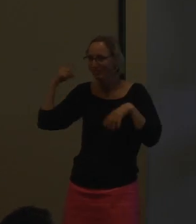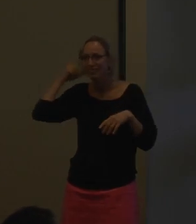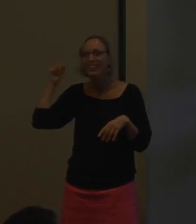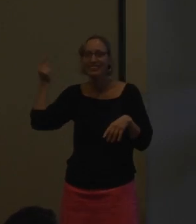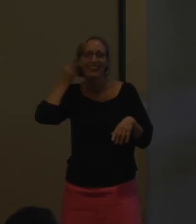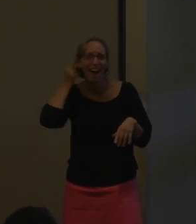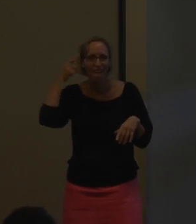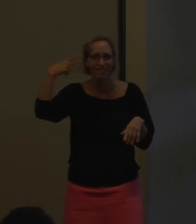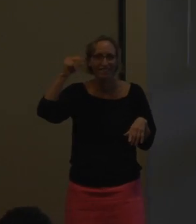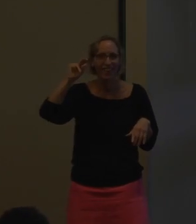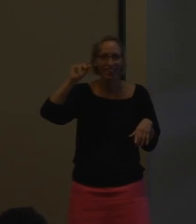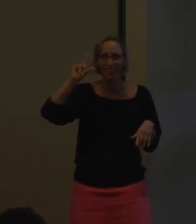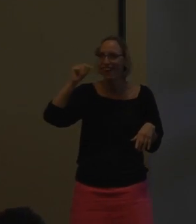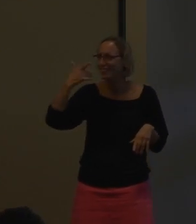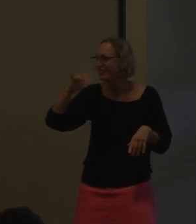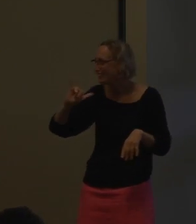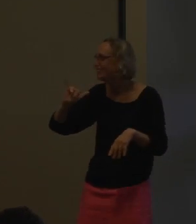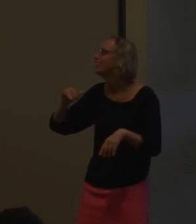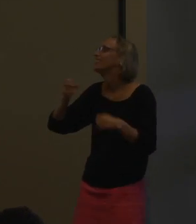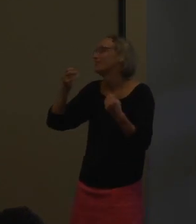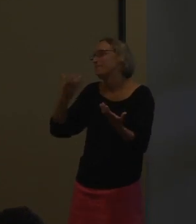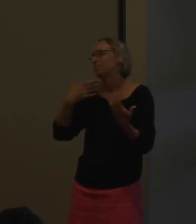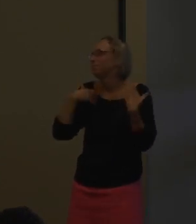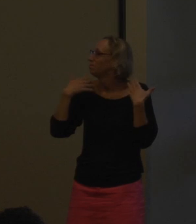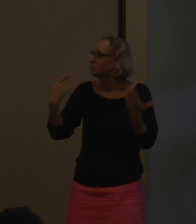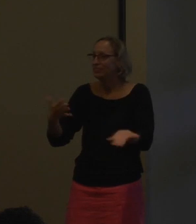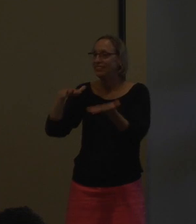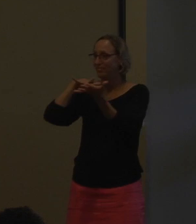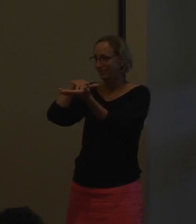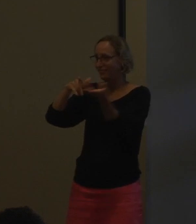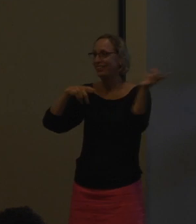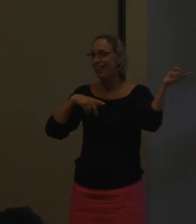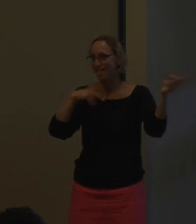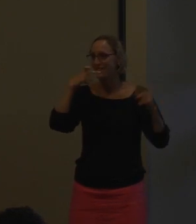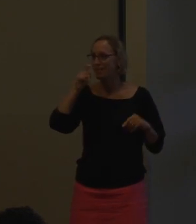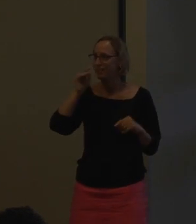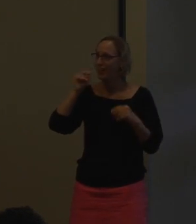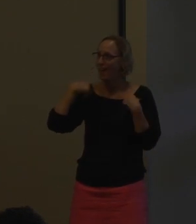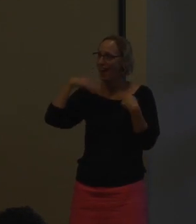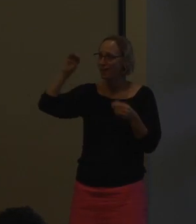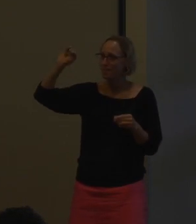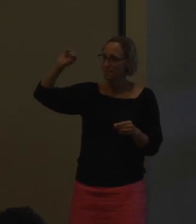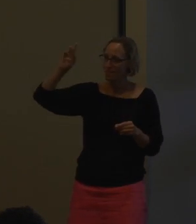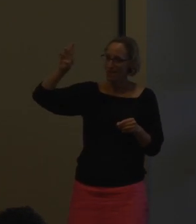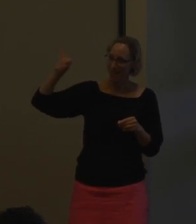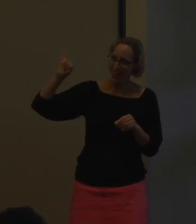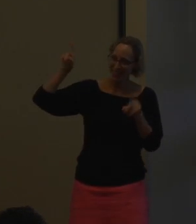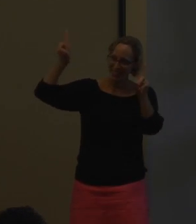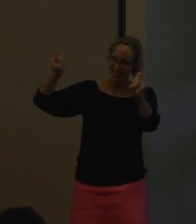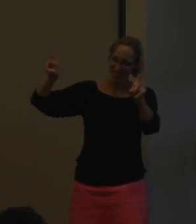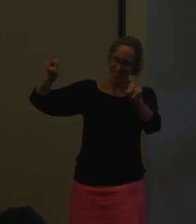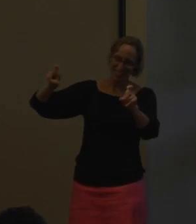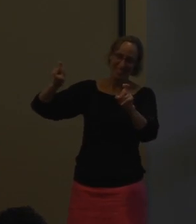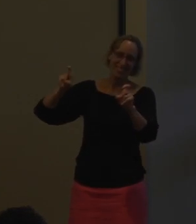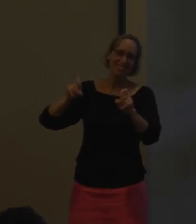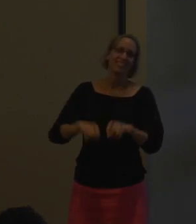because we thought sound phonology would outweigh the actual signing. So according to this study, they had MRI